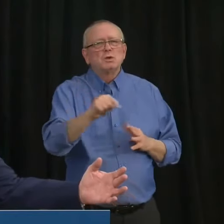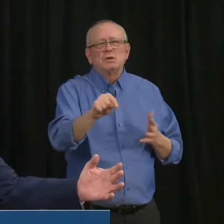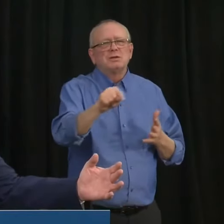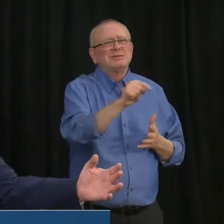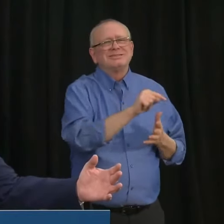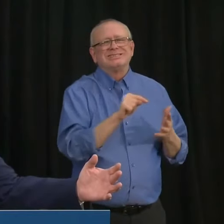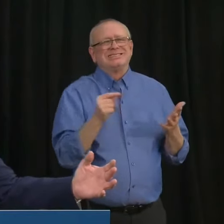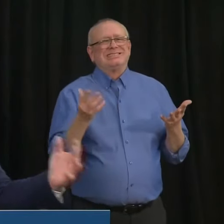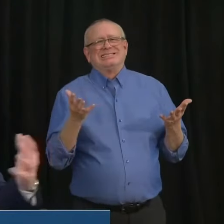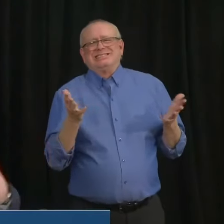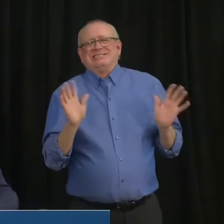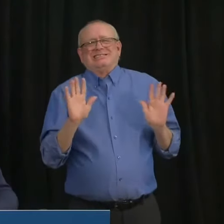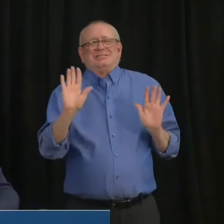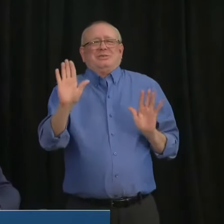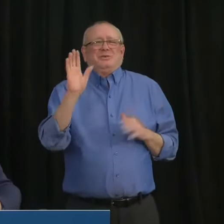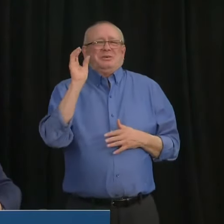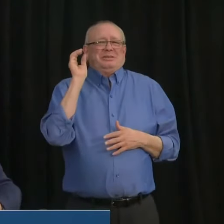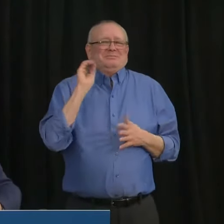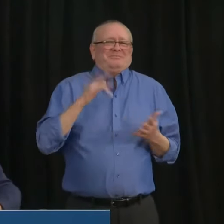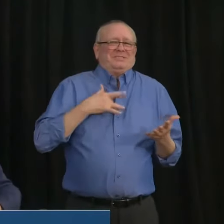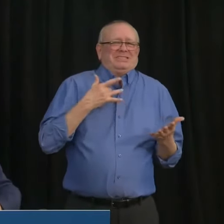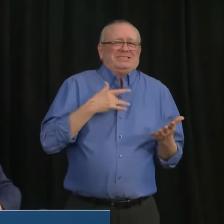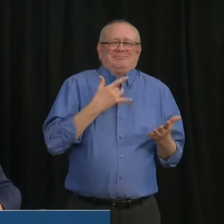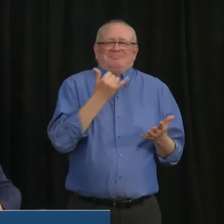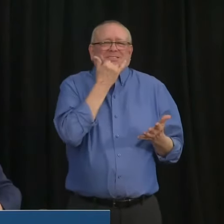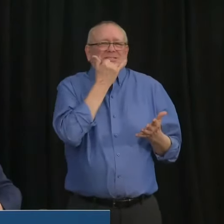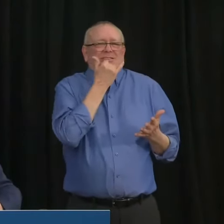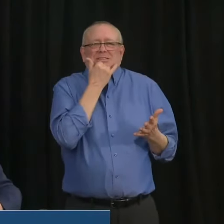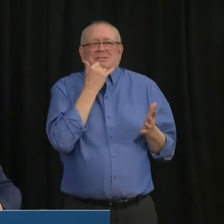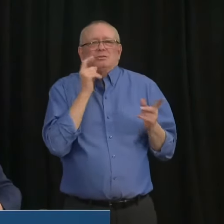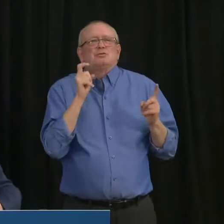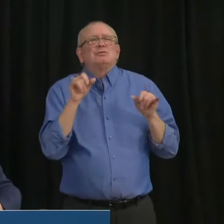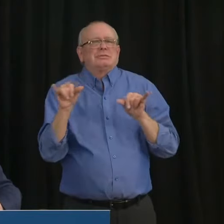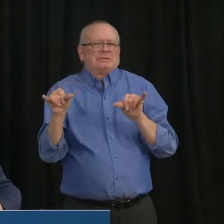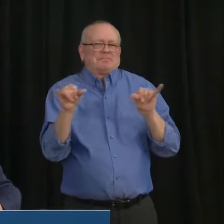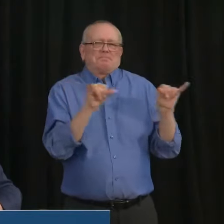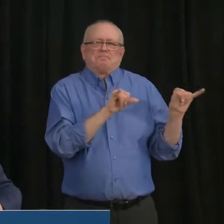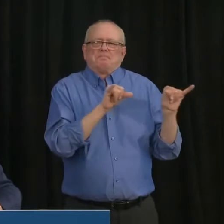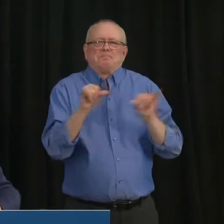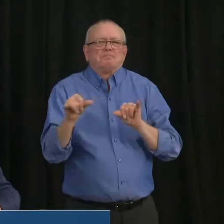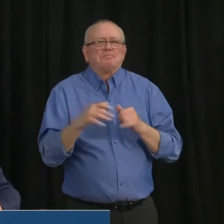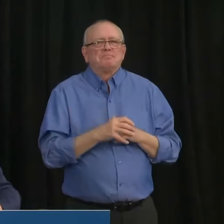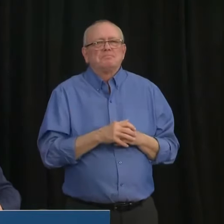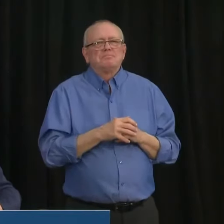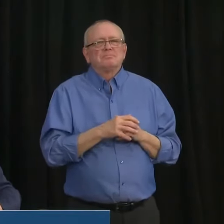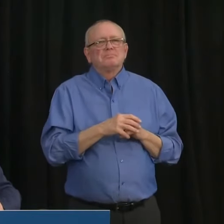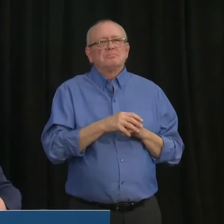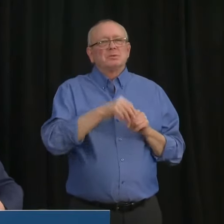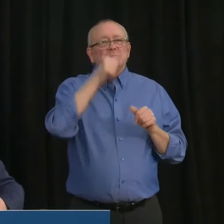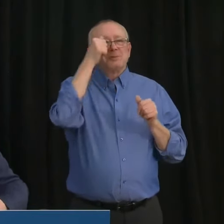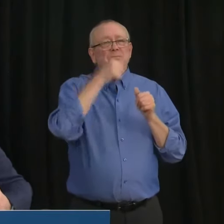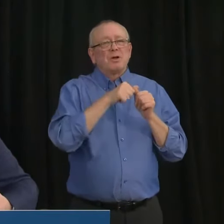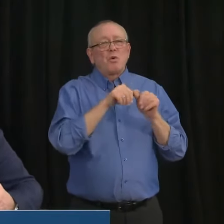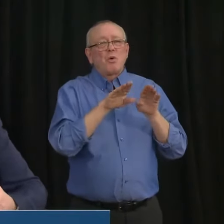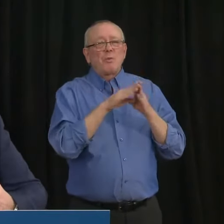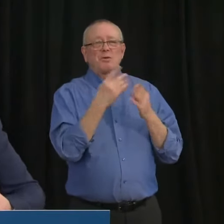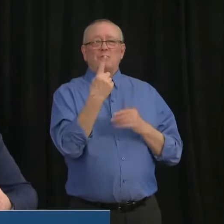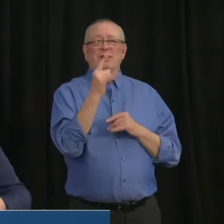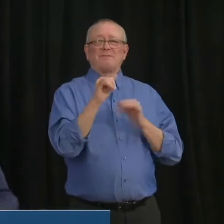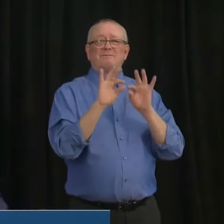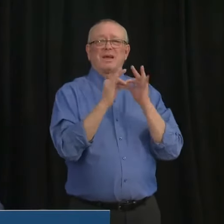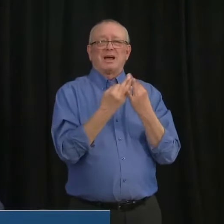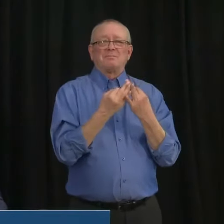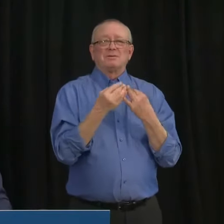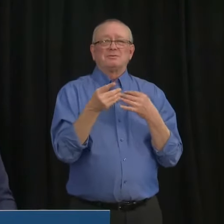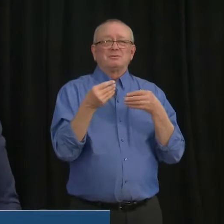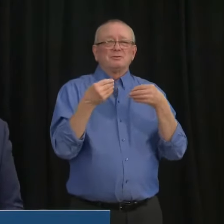I, I, I, you know, I, talked about the, the fifth, uh, fifth generation family in my remarks with this, uh, running